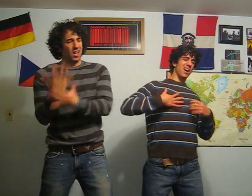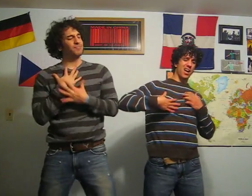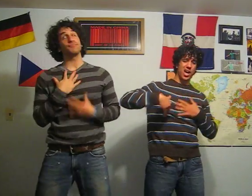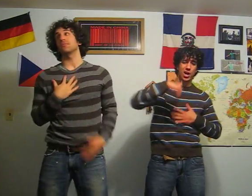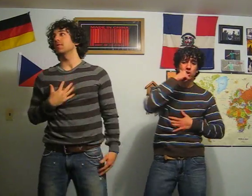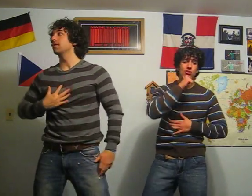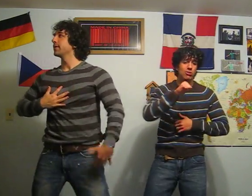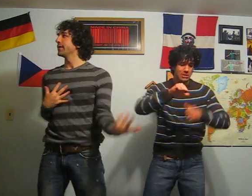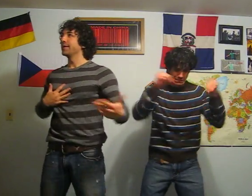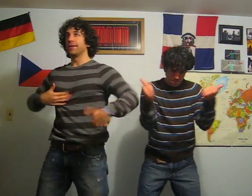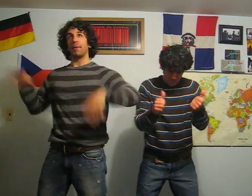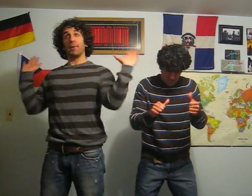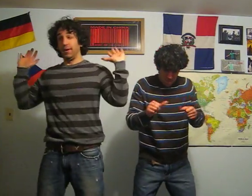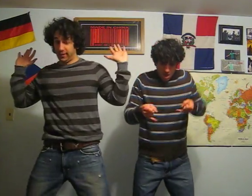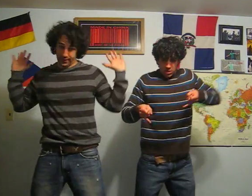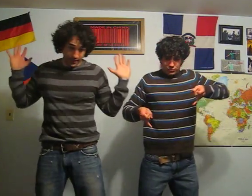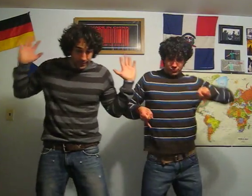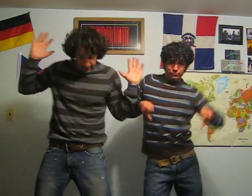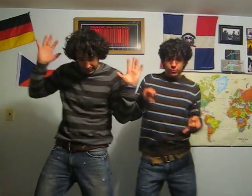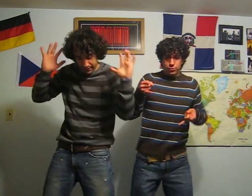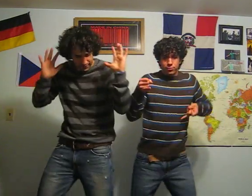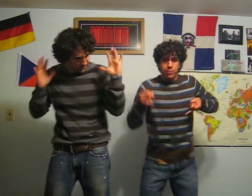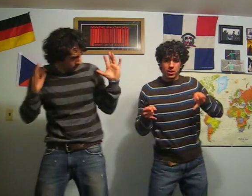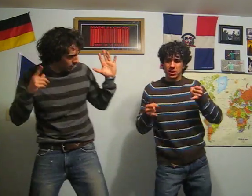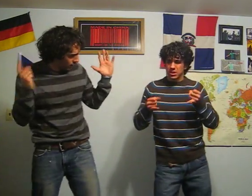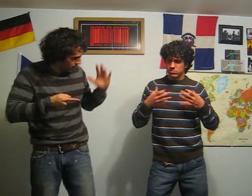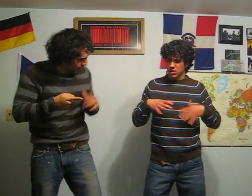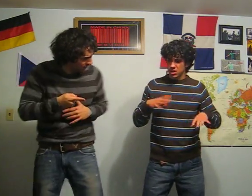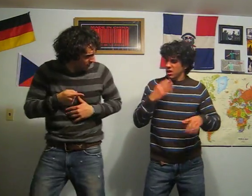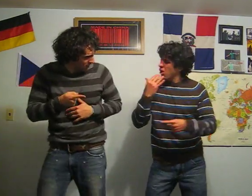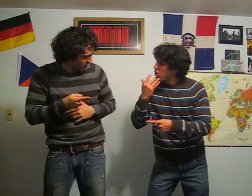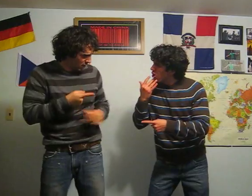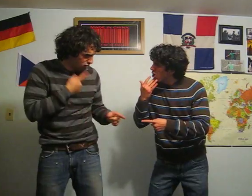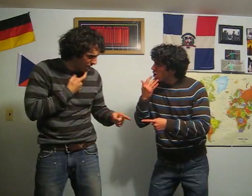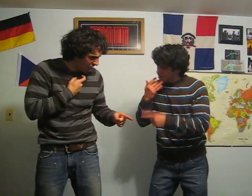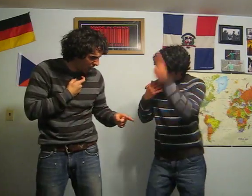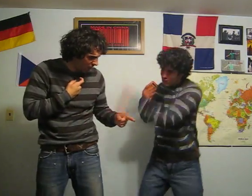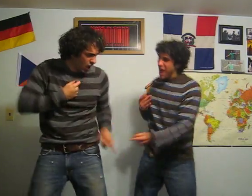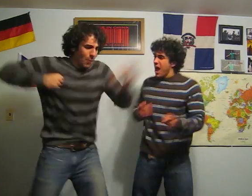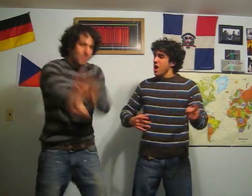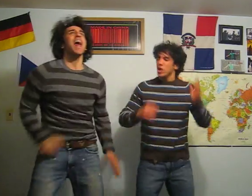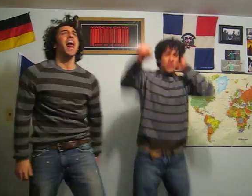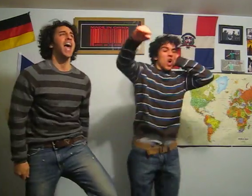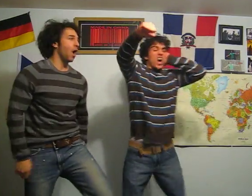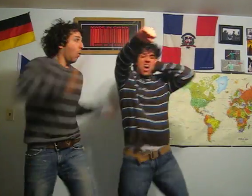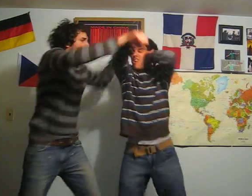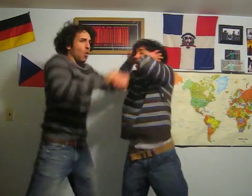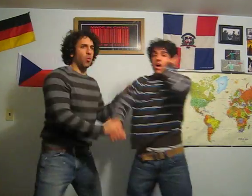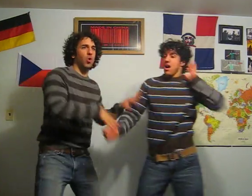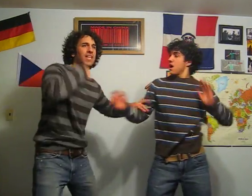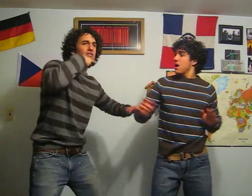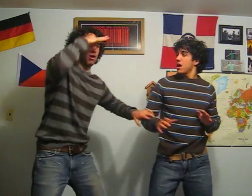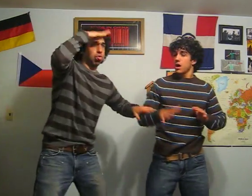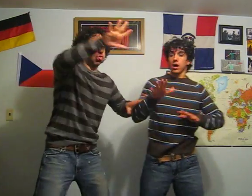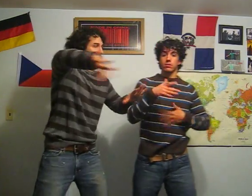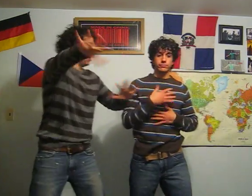I feel red dress All by yourself